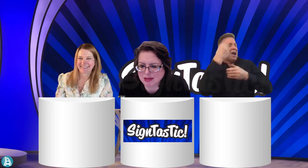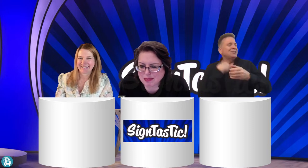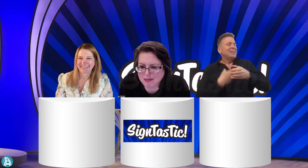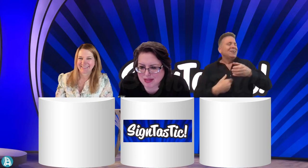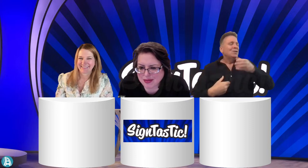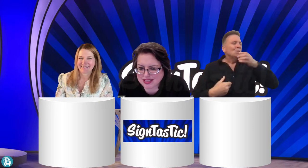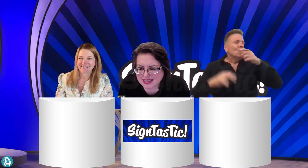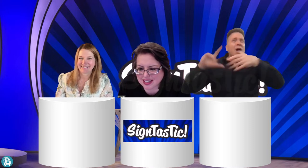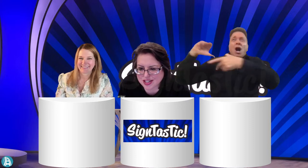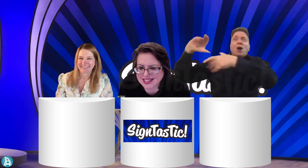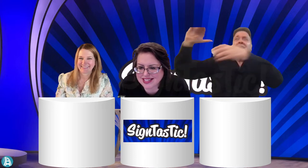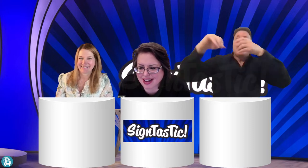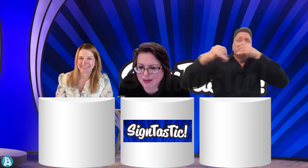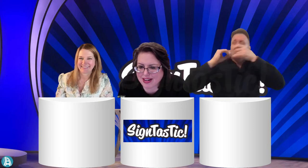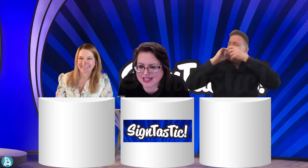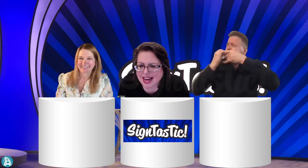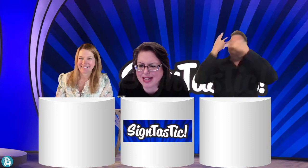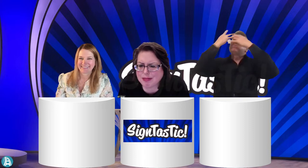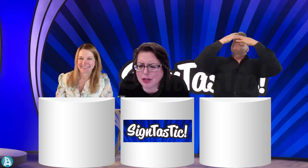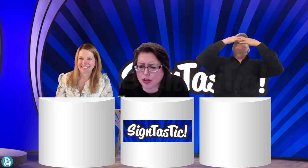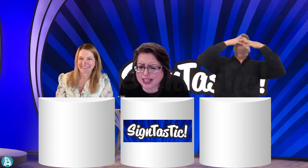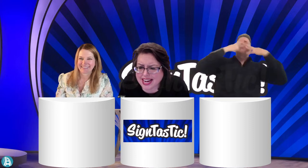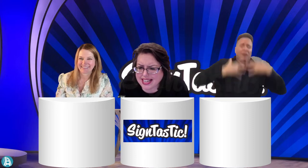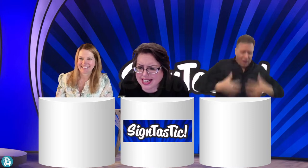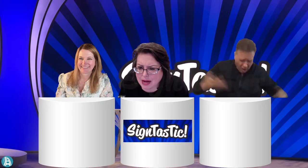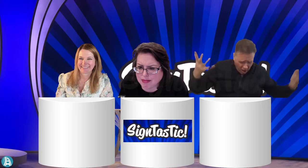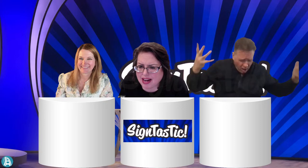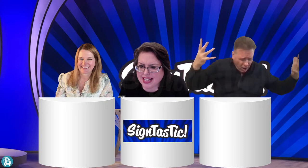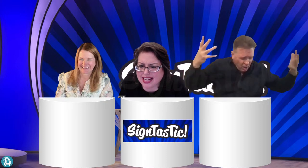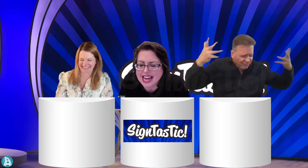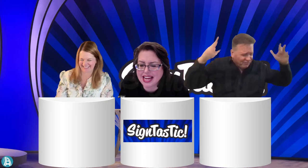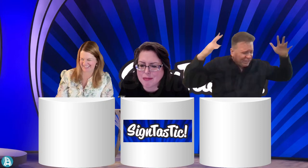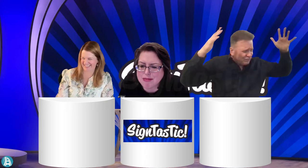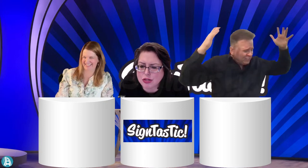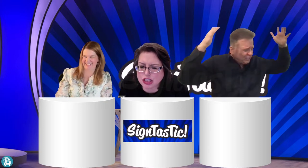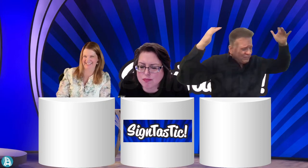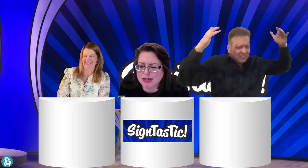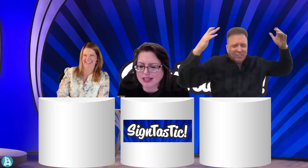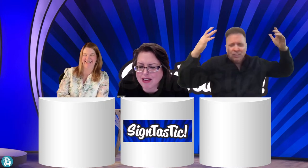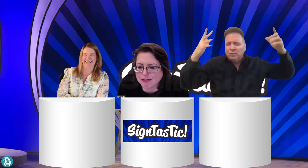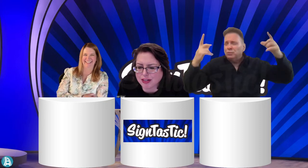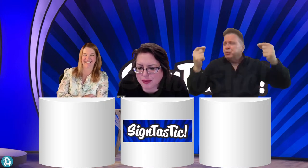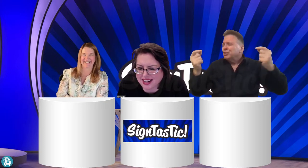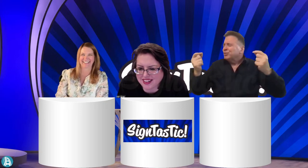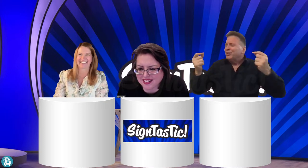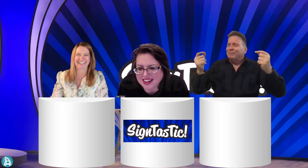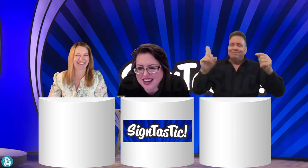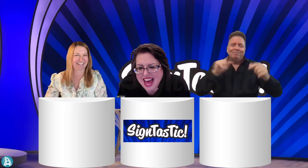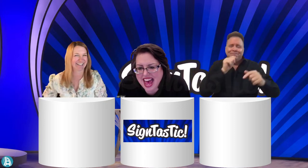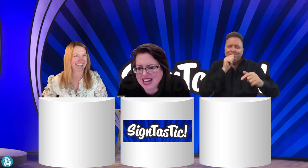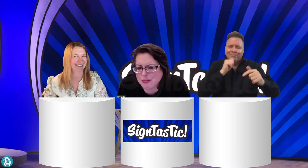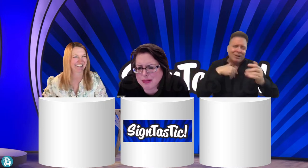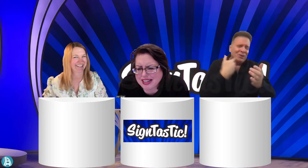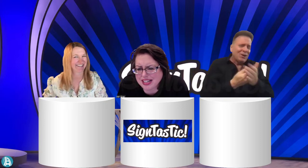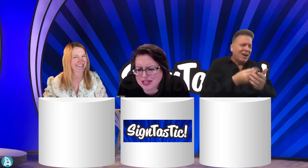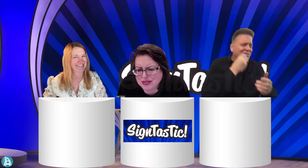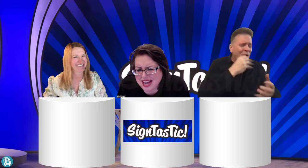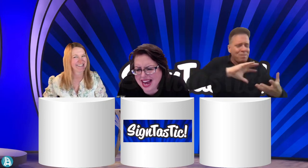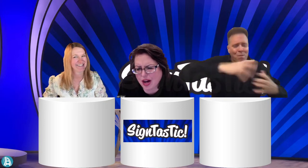Num, num, num. That was delicious. And then I went outside, but a hurricane came by and the milk spilled everywhere. And what am I going to do now?